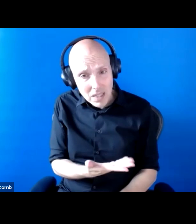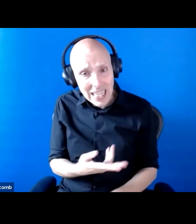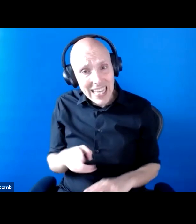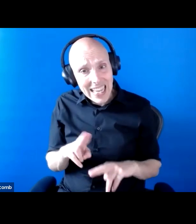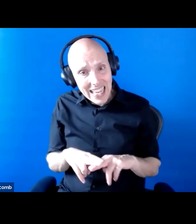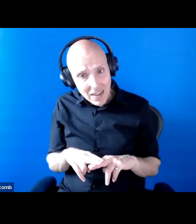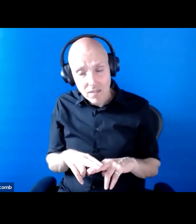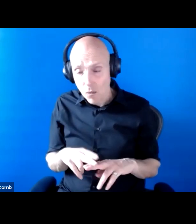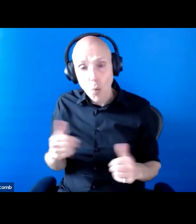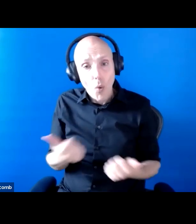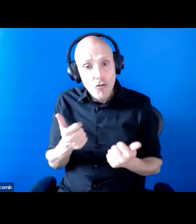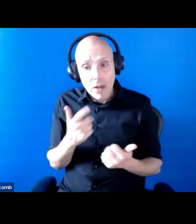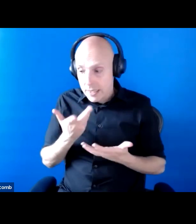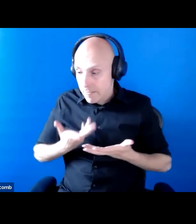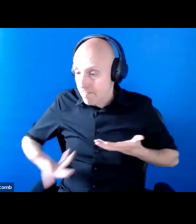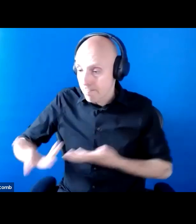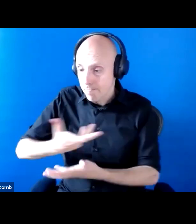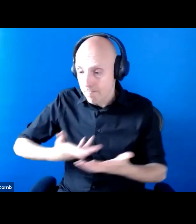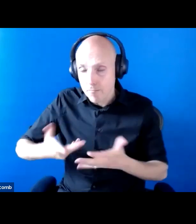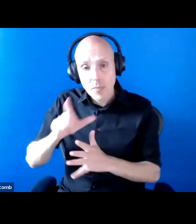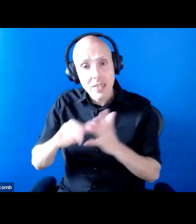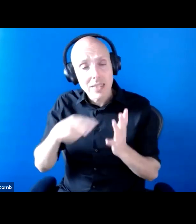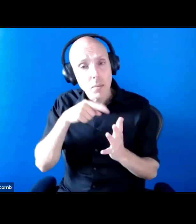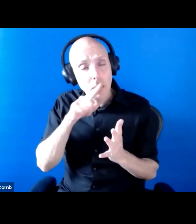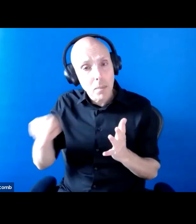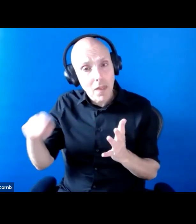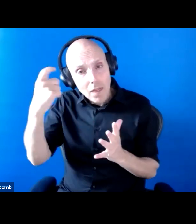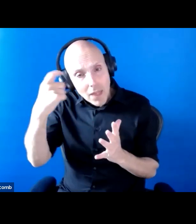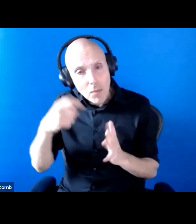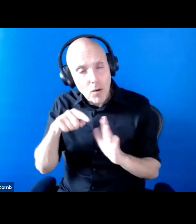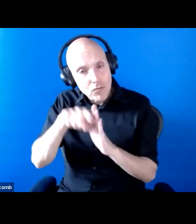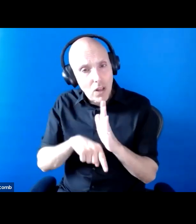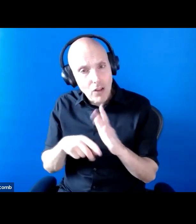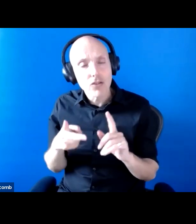when these were thinking about these regulations that was taking place.